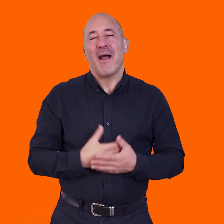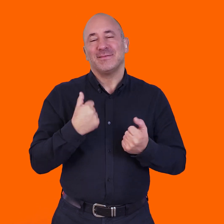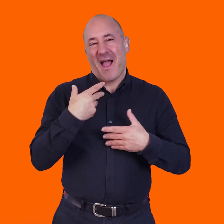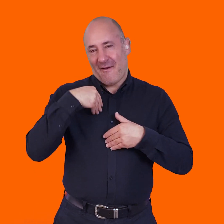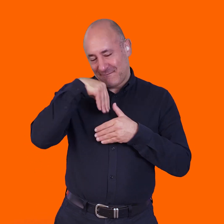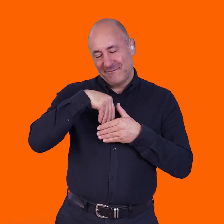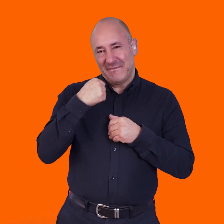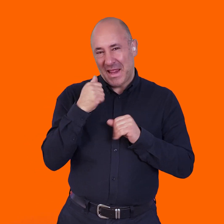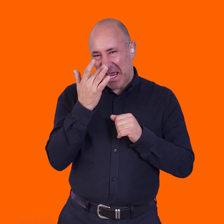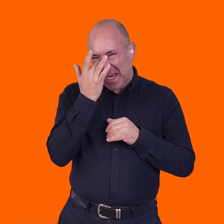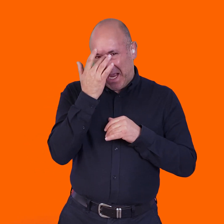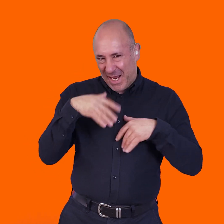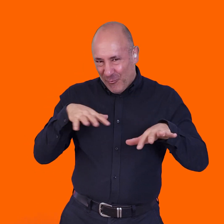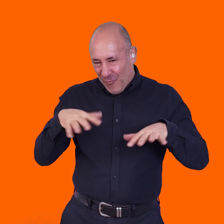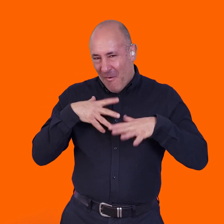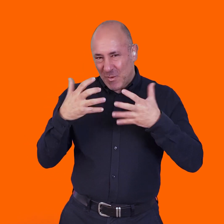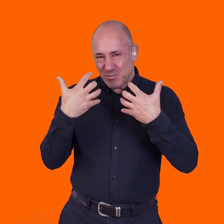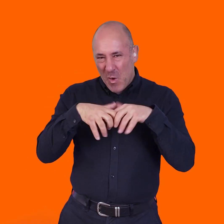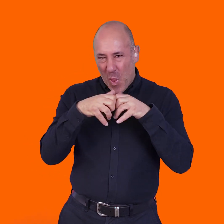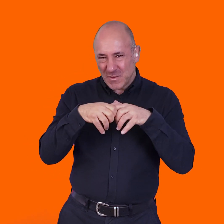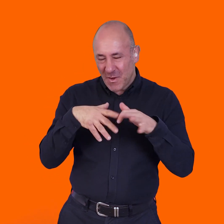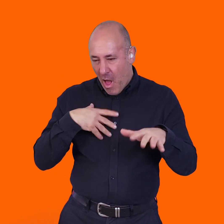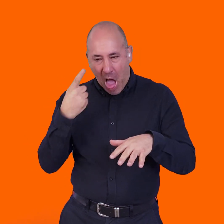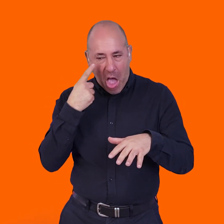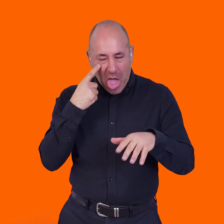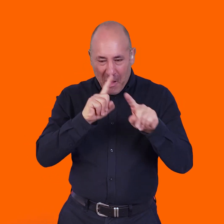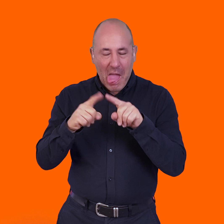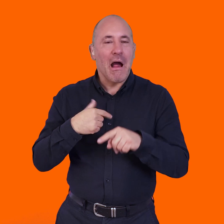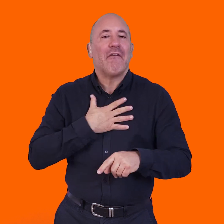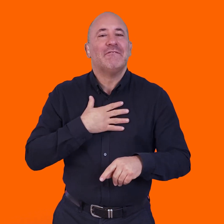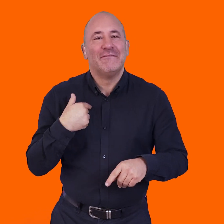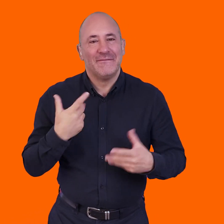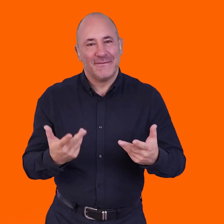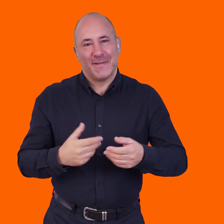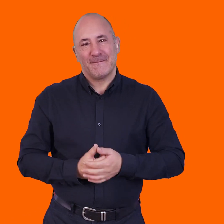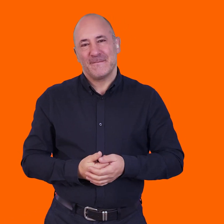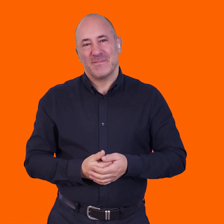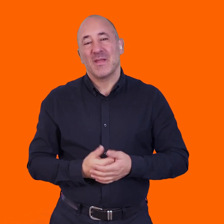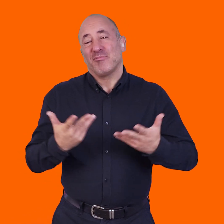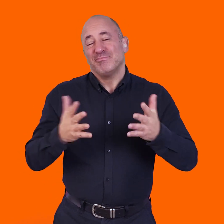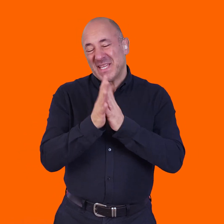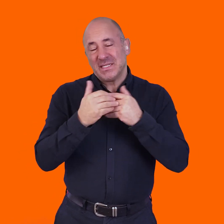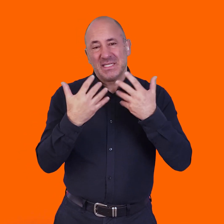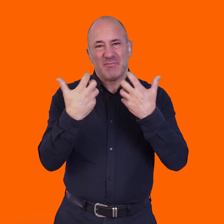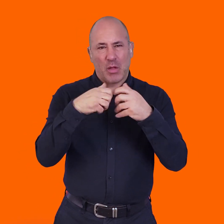But, you know, I've got this geeky side of me that I love technology, I love trying things. So, we